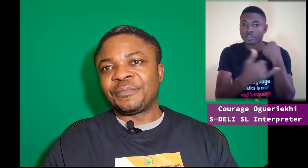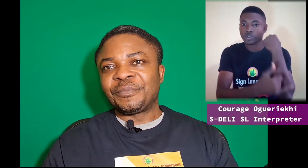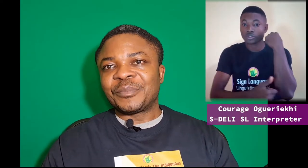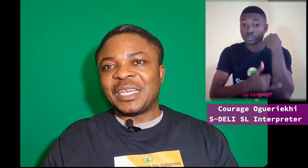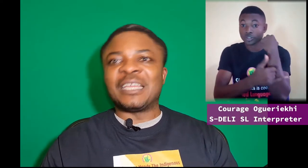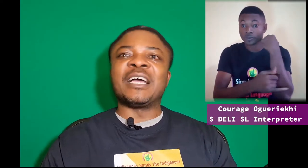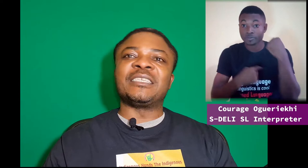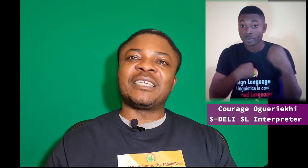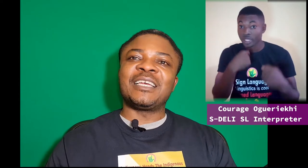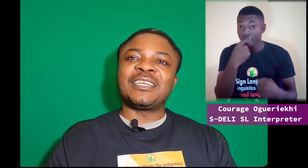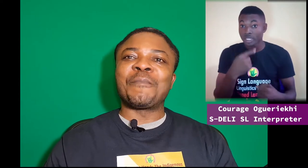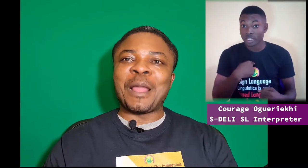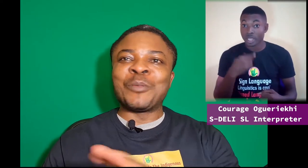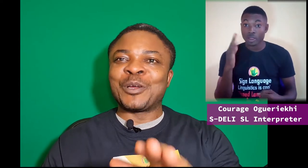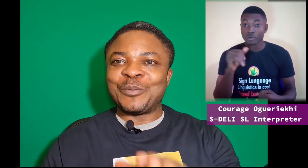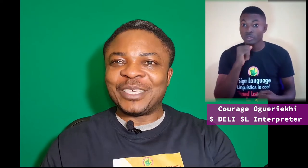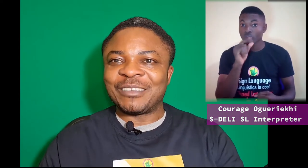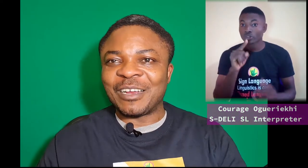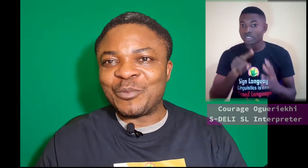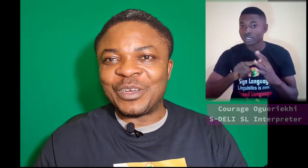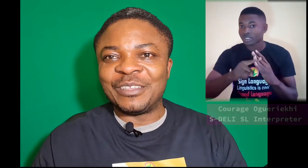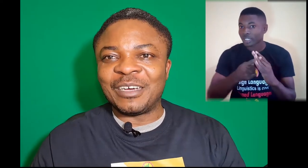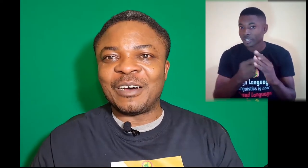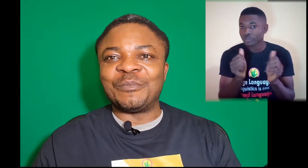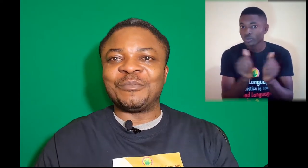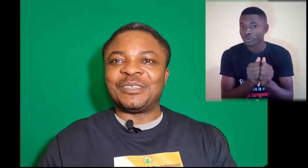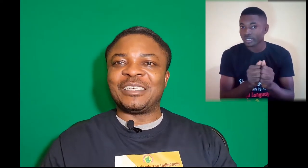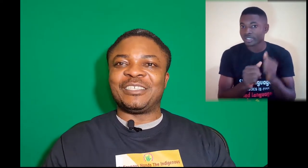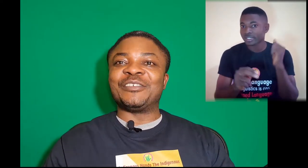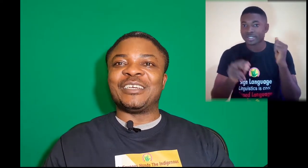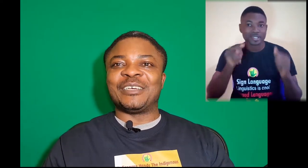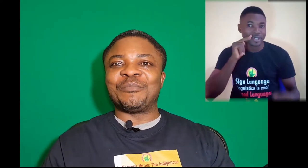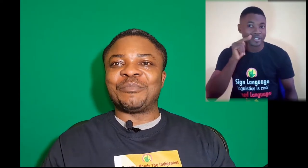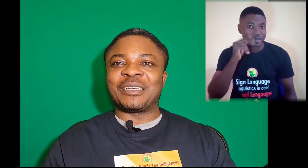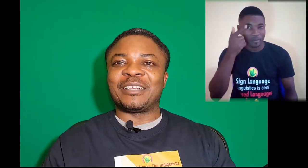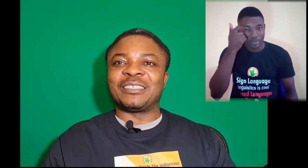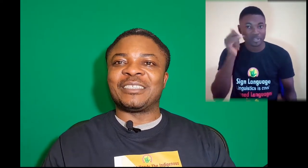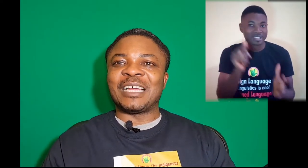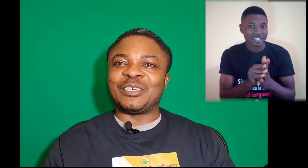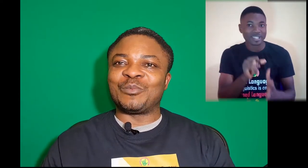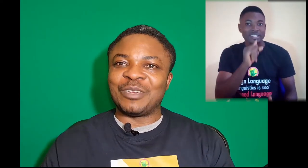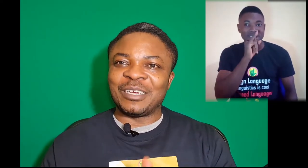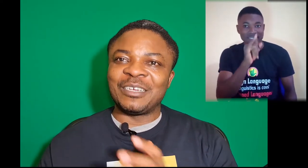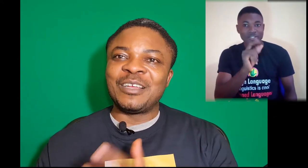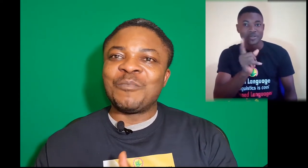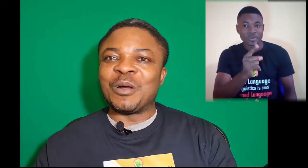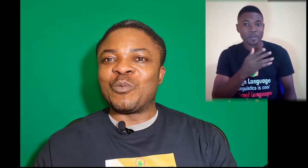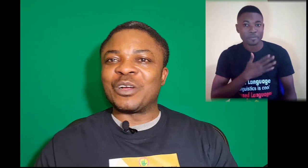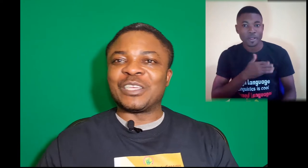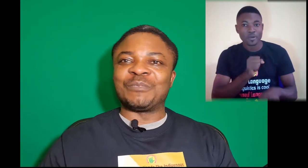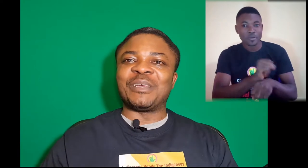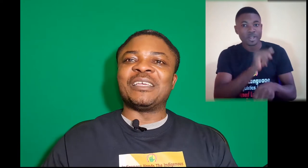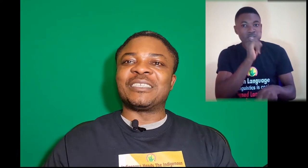And I said I'm not going to be starting with Nigeria because that is where my work is based.